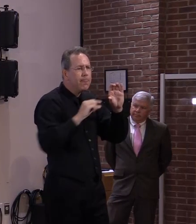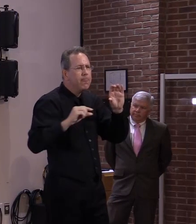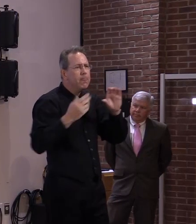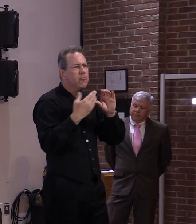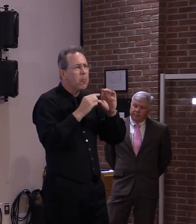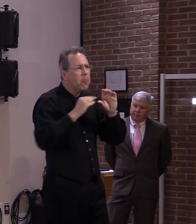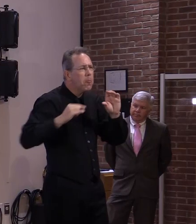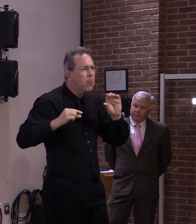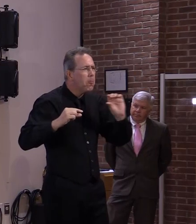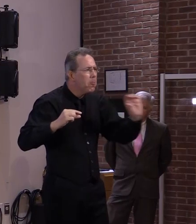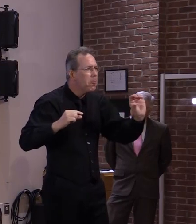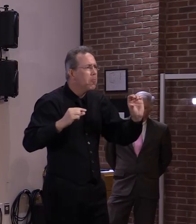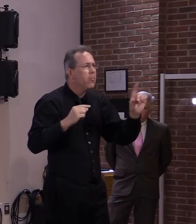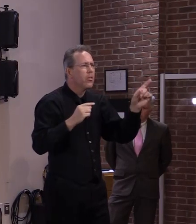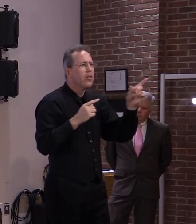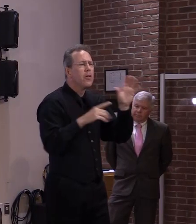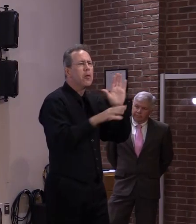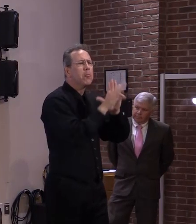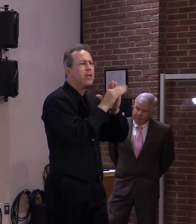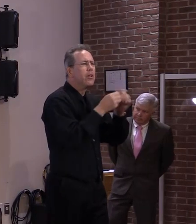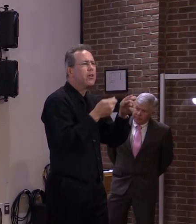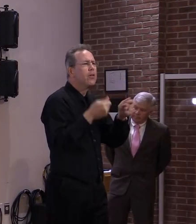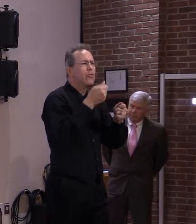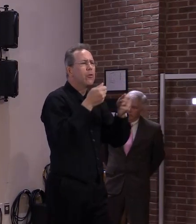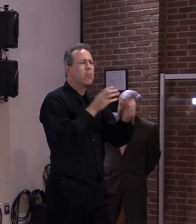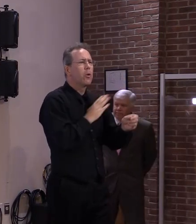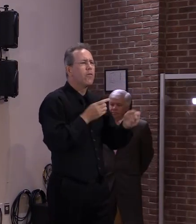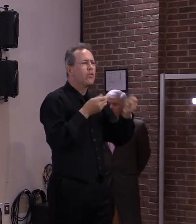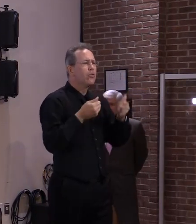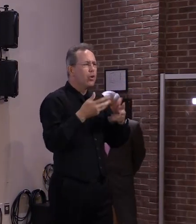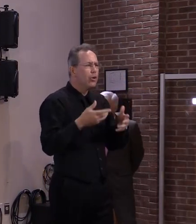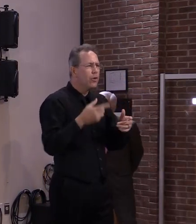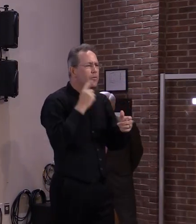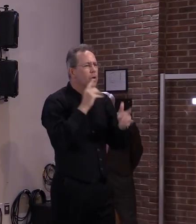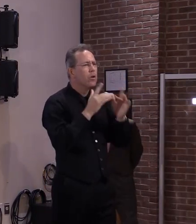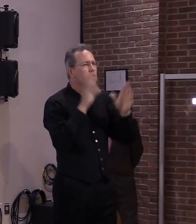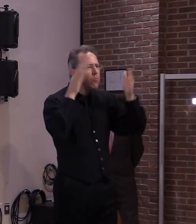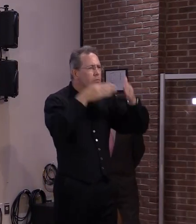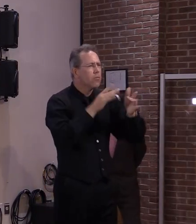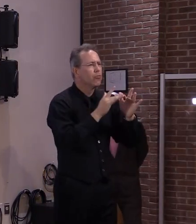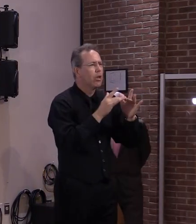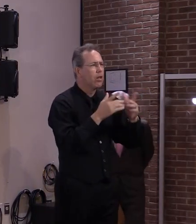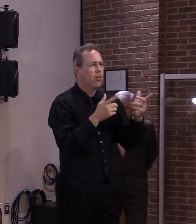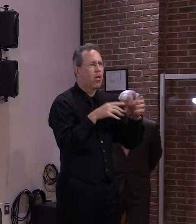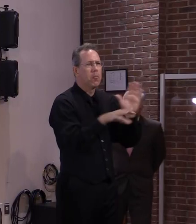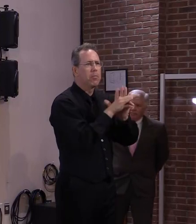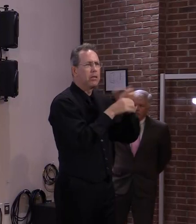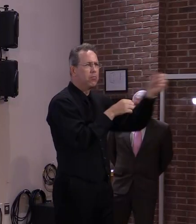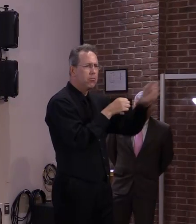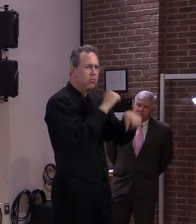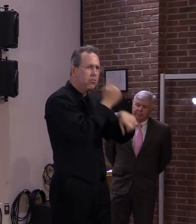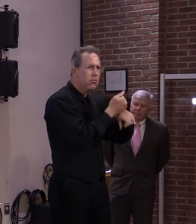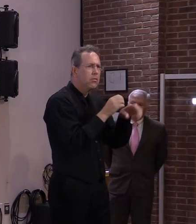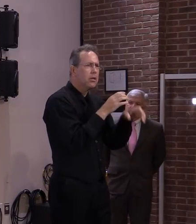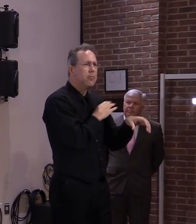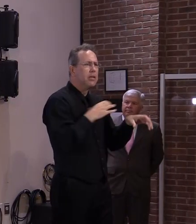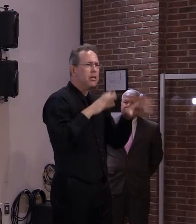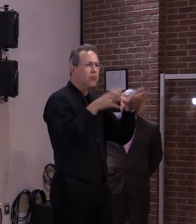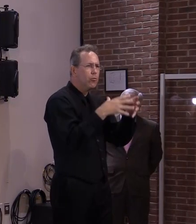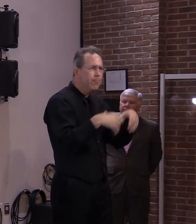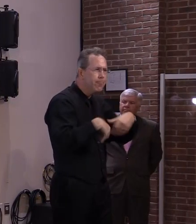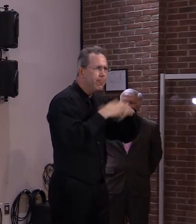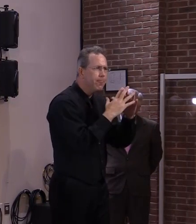for a board, broadband board. So some of it's out of our hands, the administration's hands at this point.